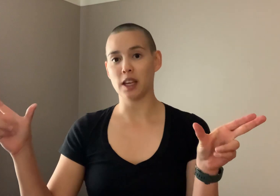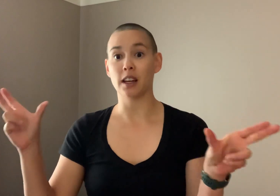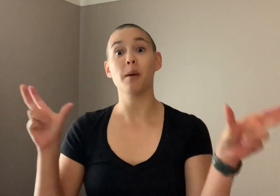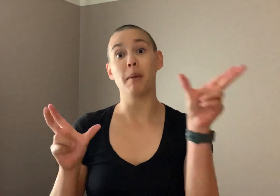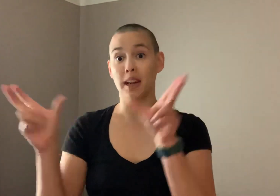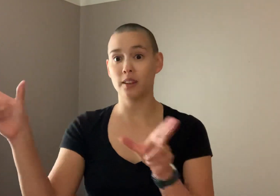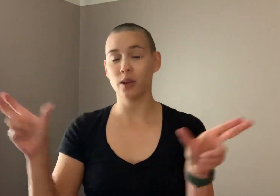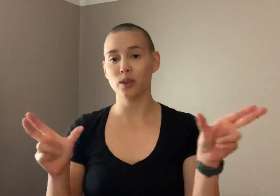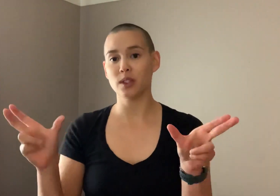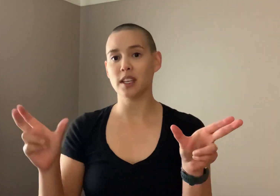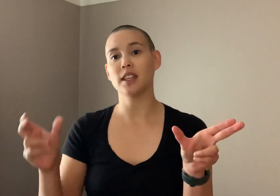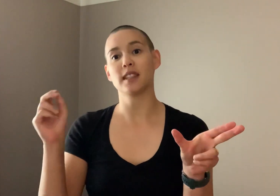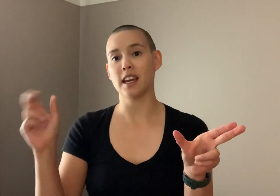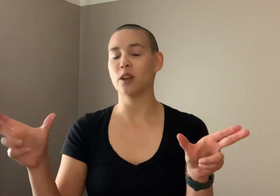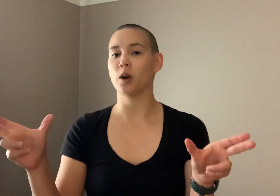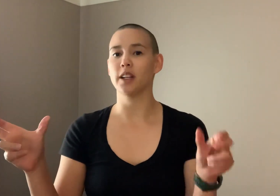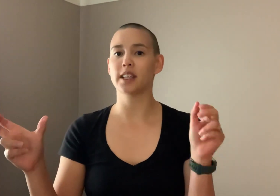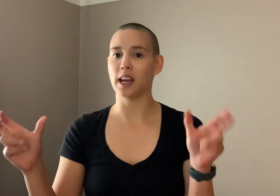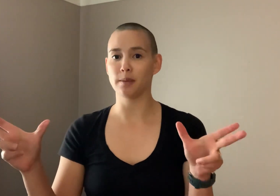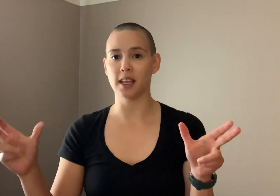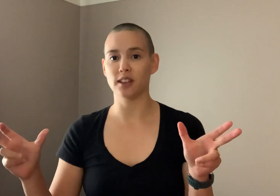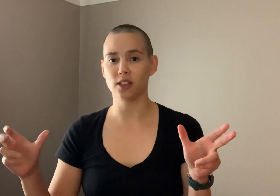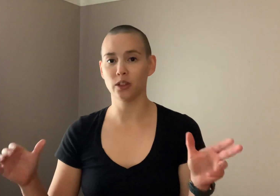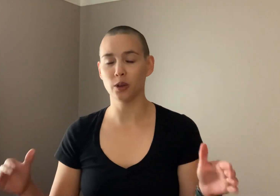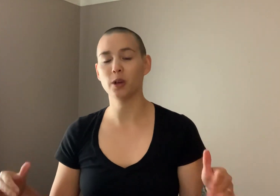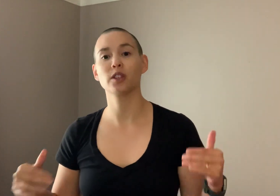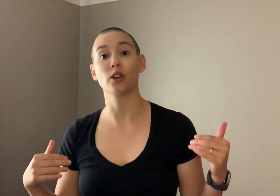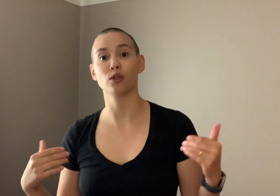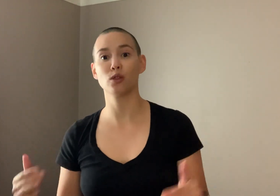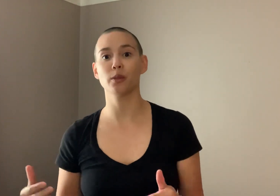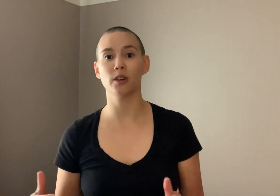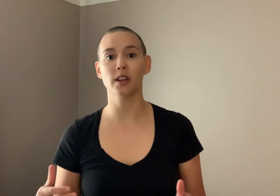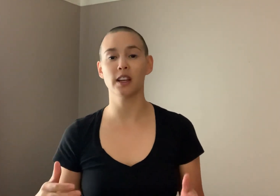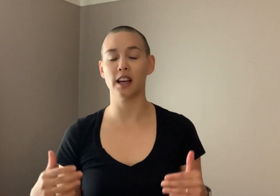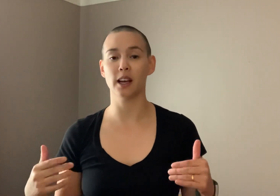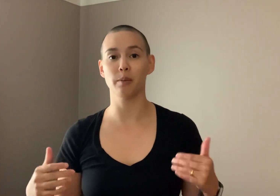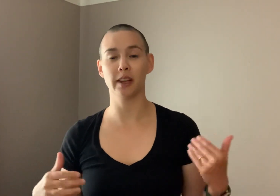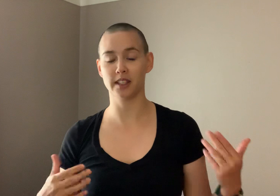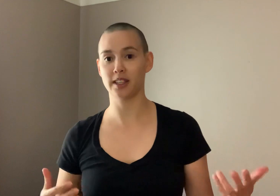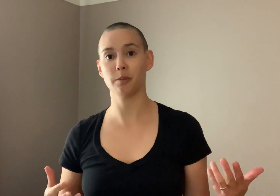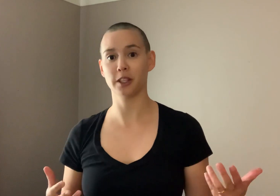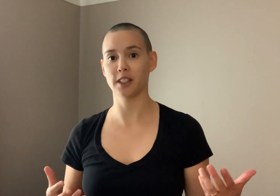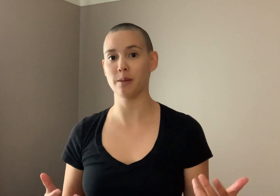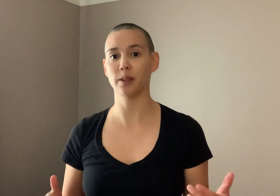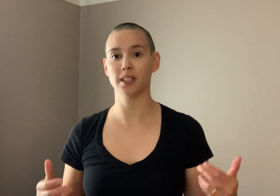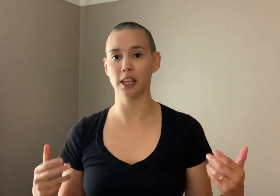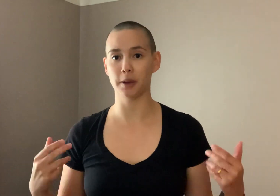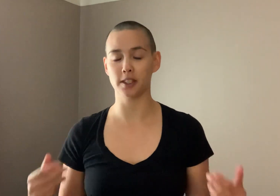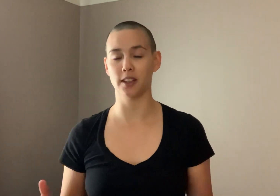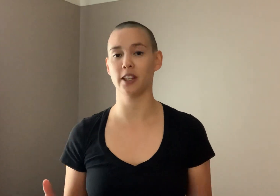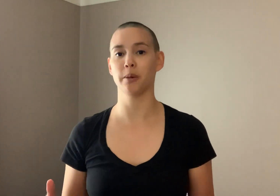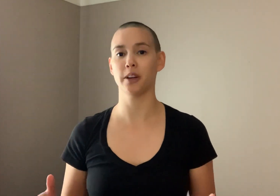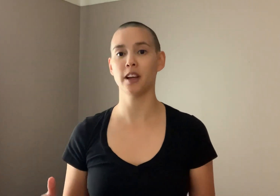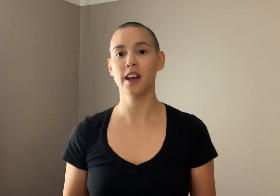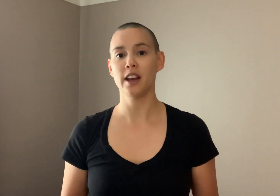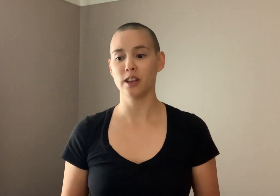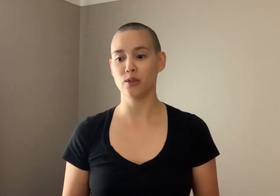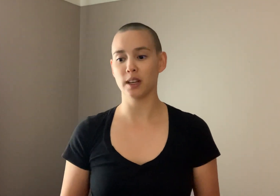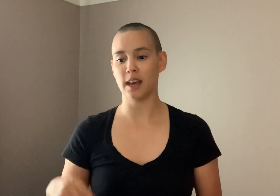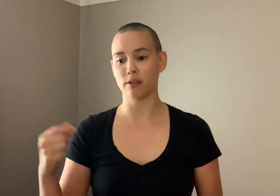can combine those is N1 times N2. So super accessible example, let's think about a sundae bar. You can have